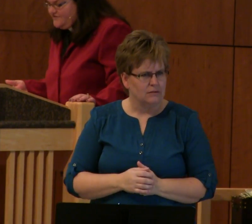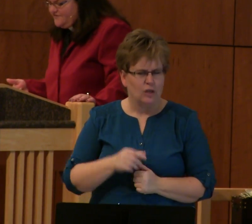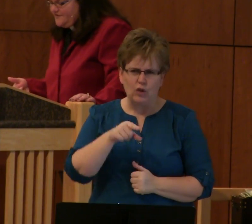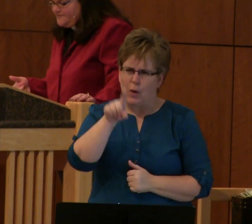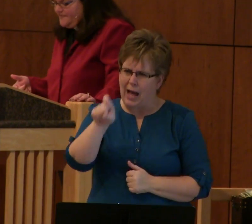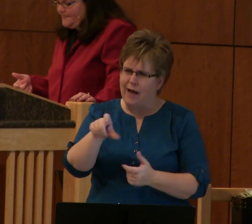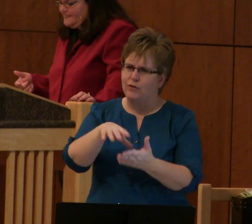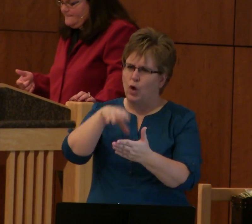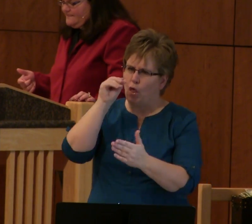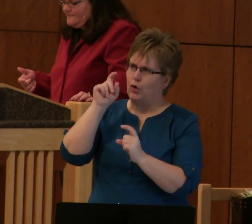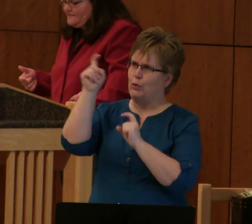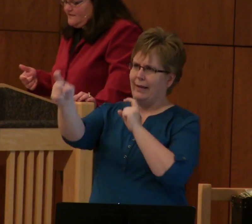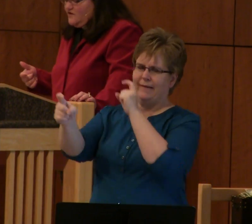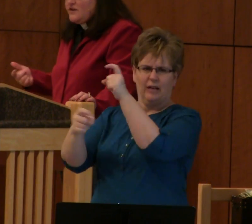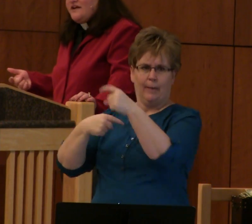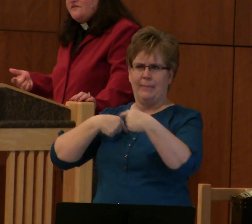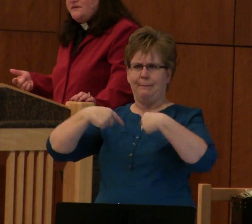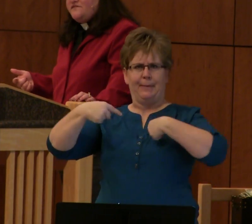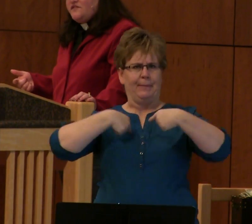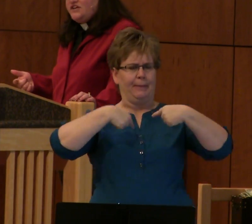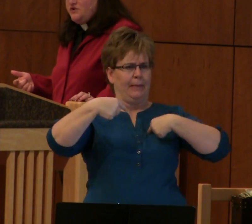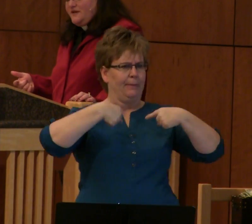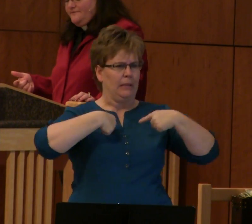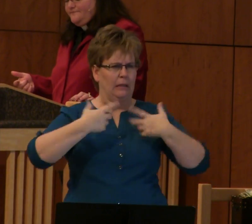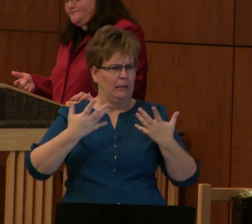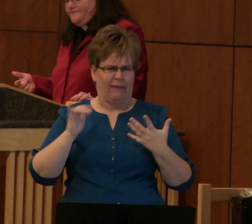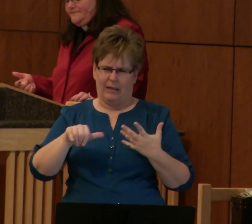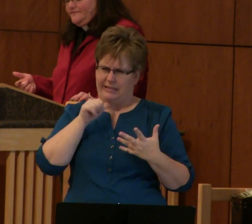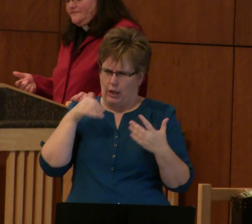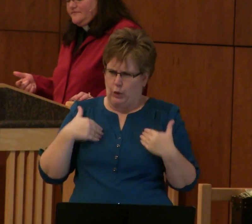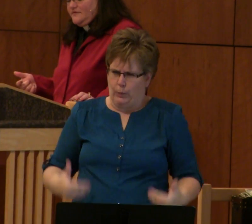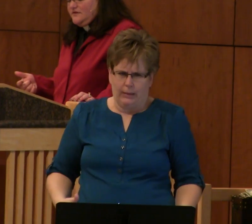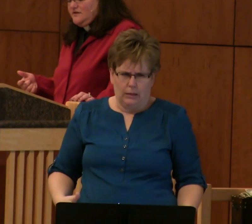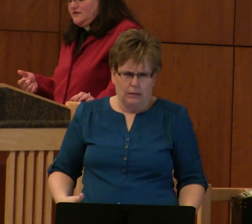learn to give, you can never be fully human.